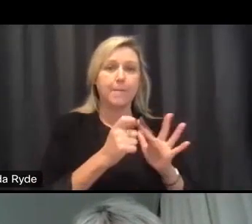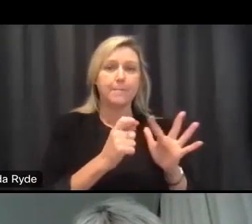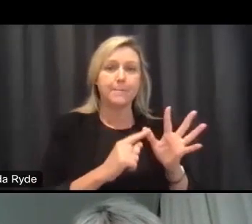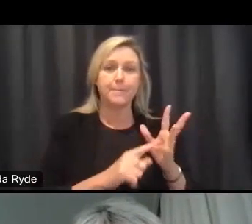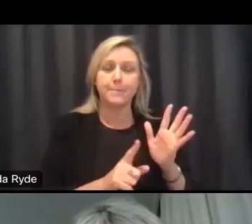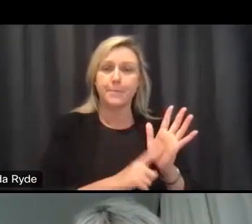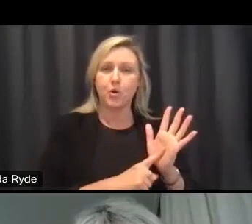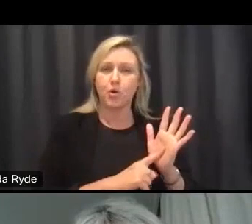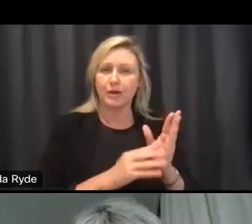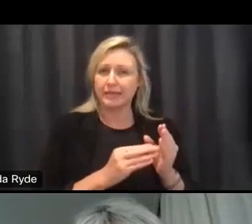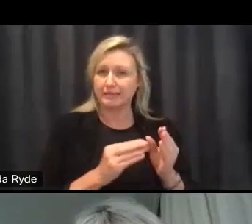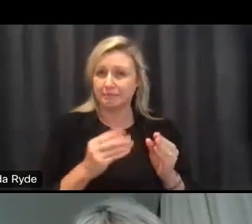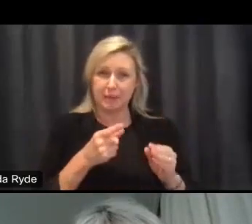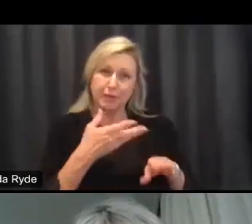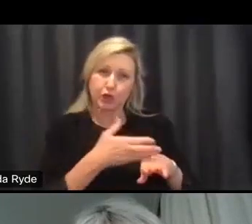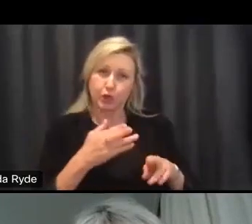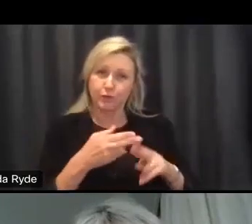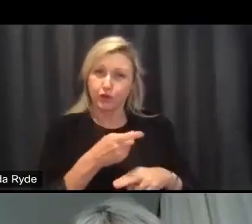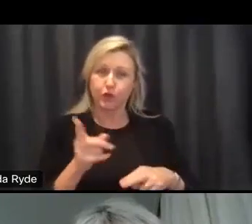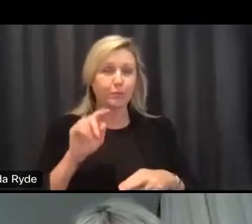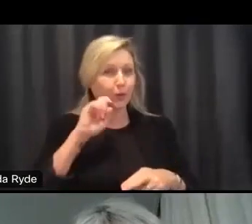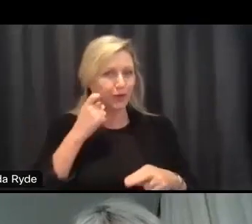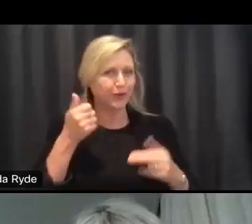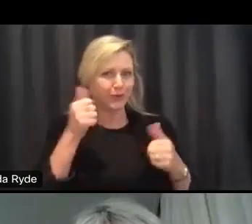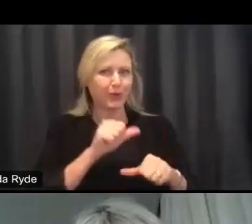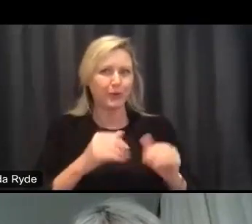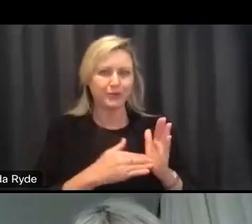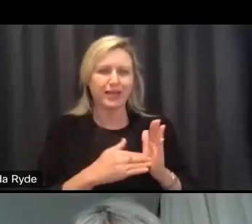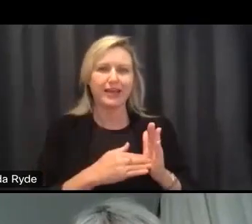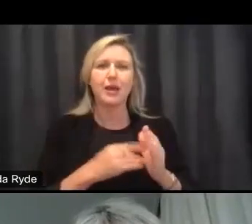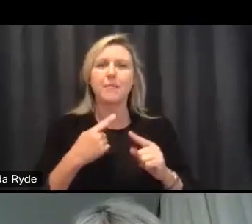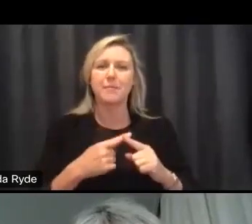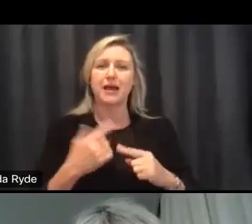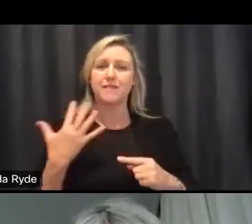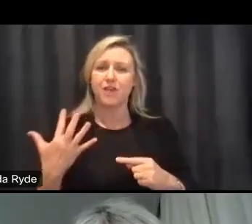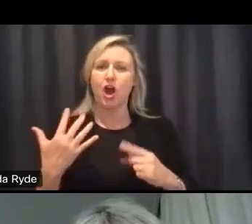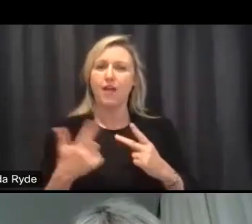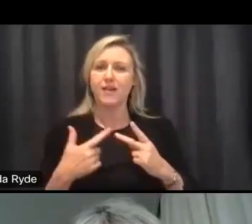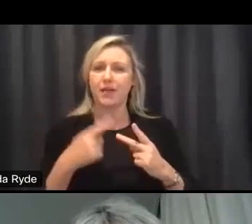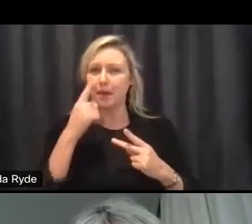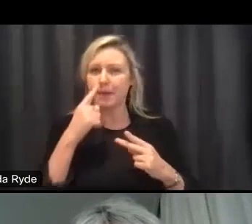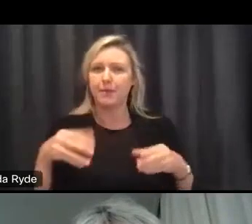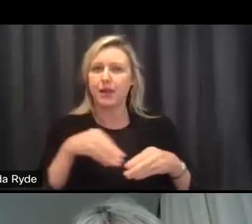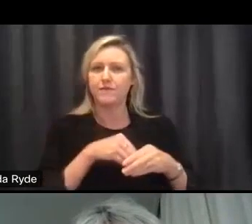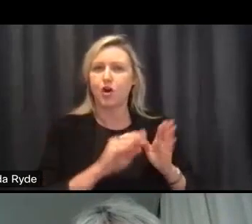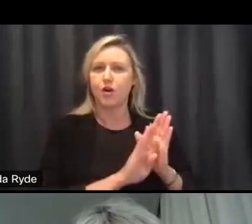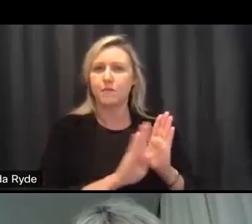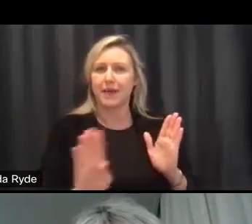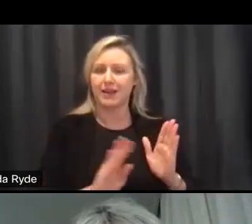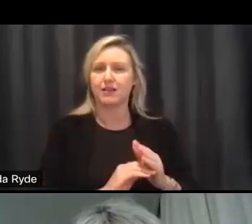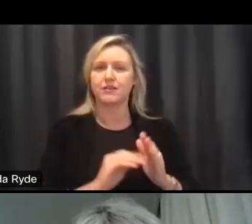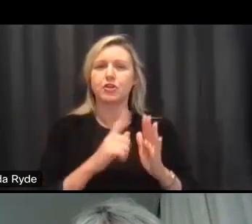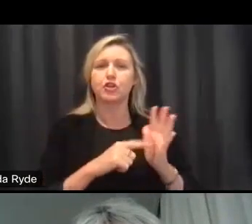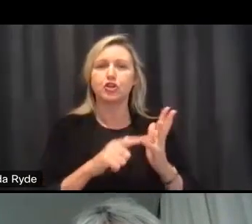not know very well but you will soon um and we've got five other panel members um miss